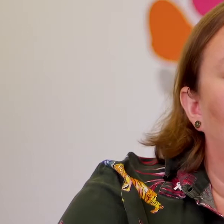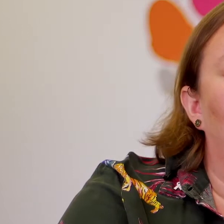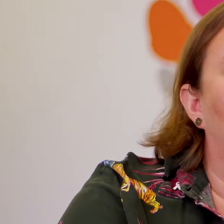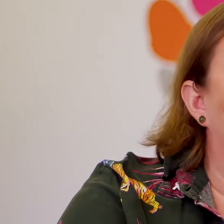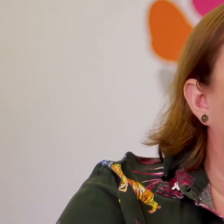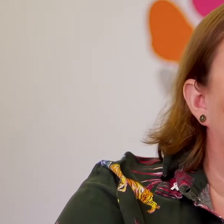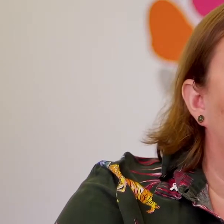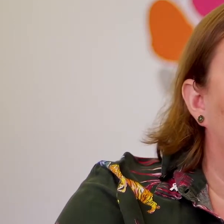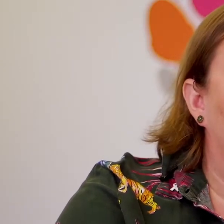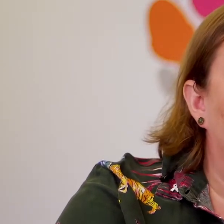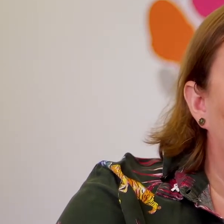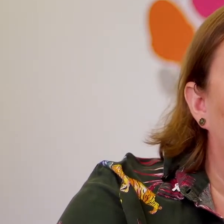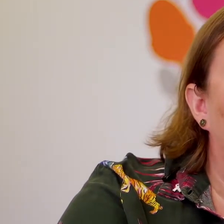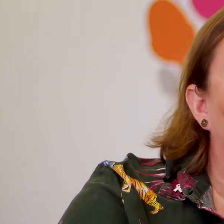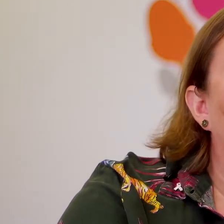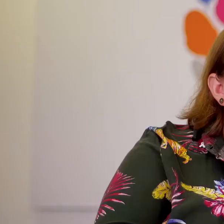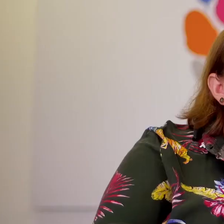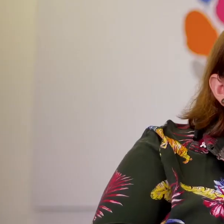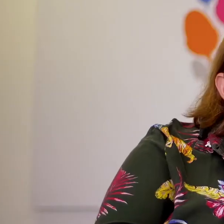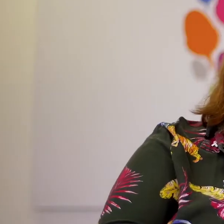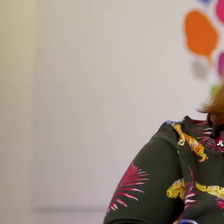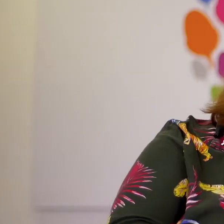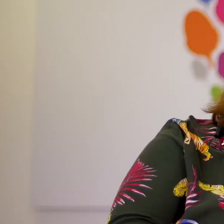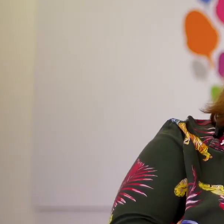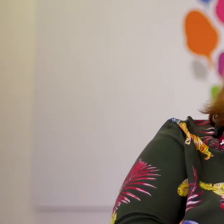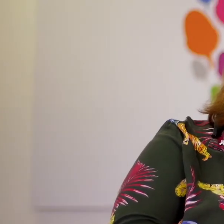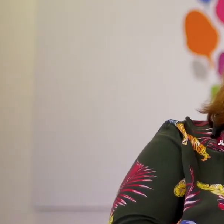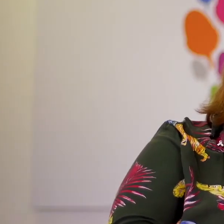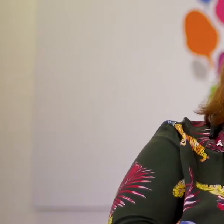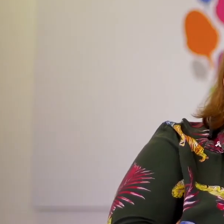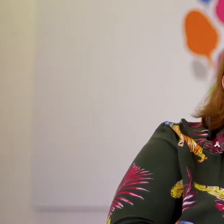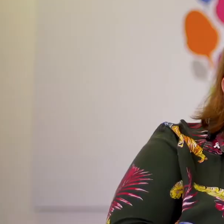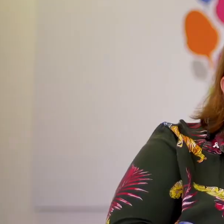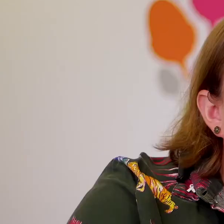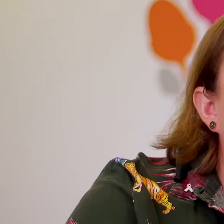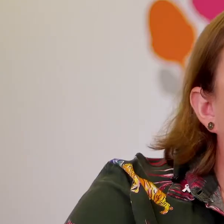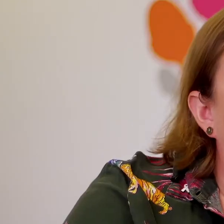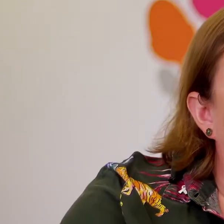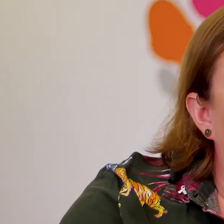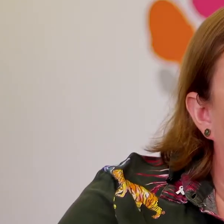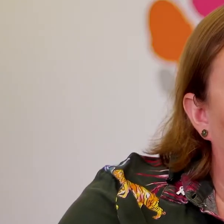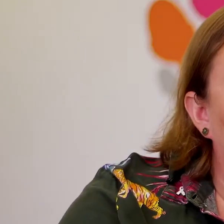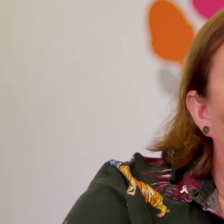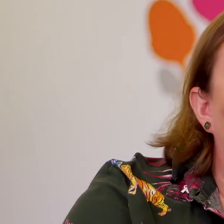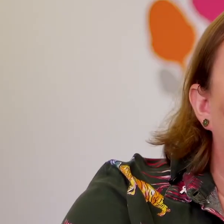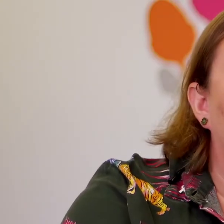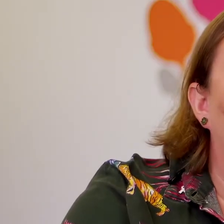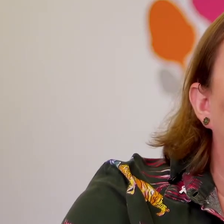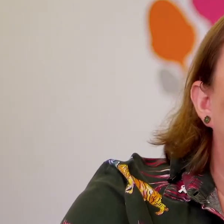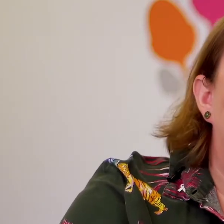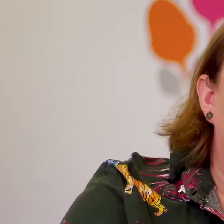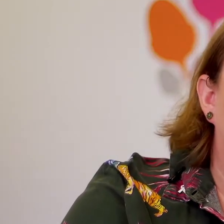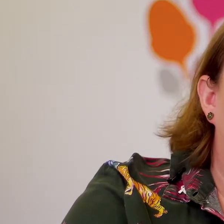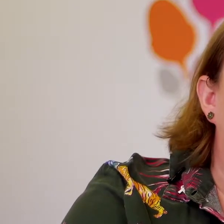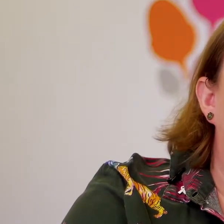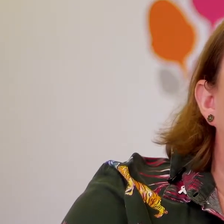move that because there was no shops open they weren't able to access second-hand stuff because of the risk of infection and also